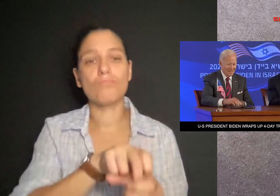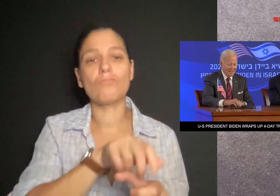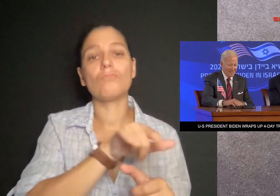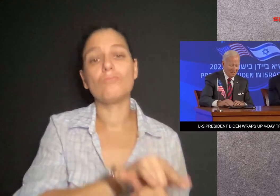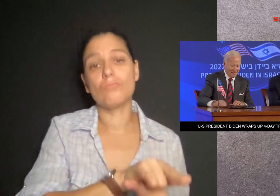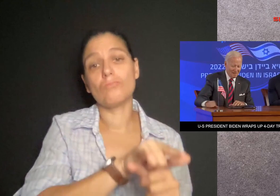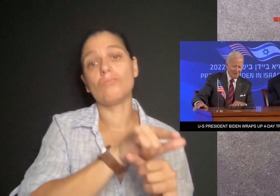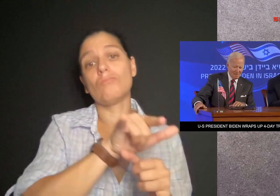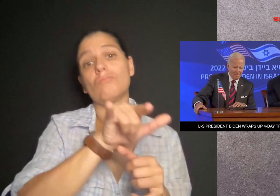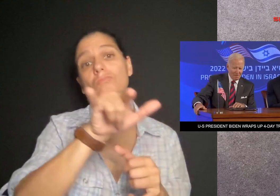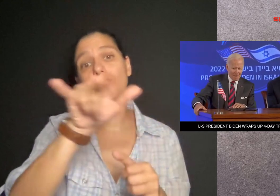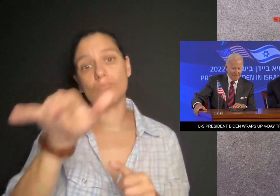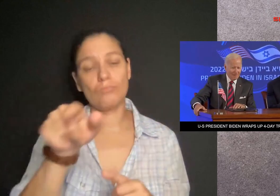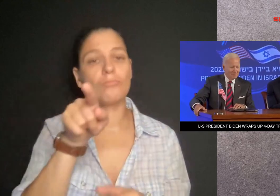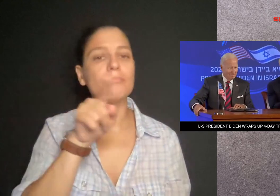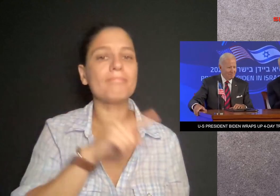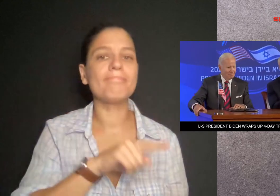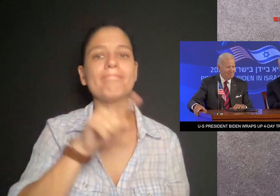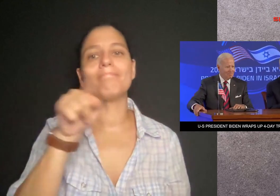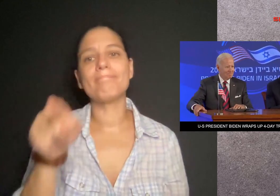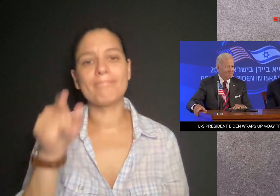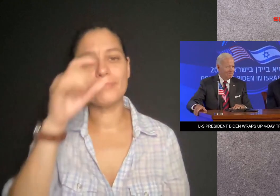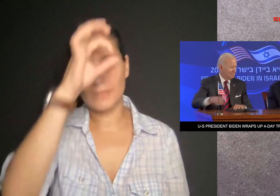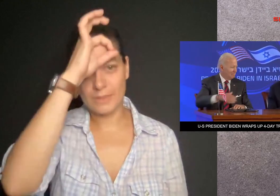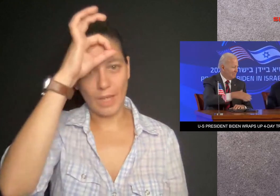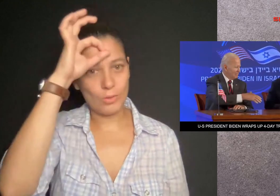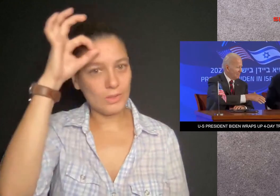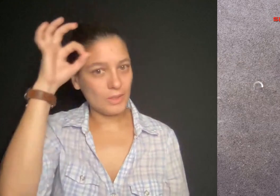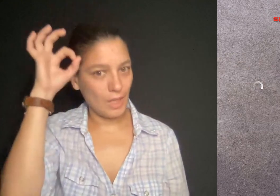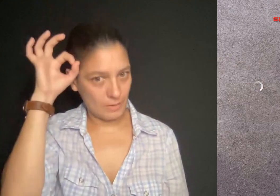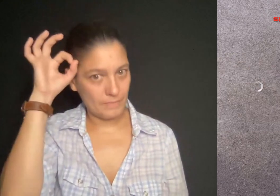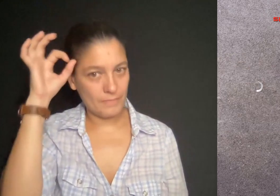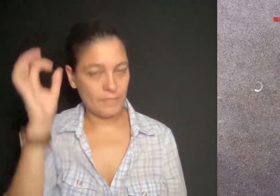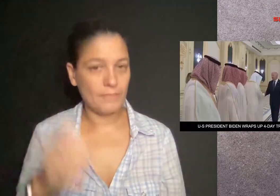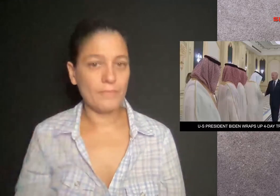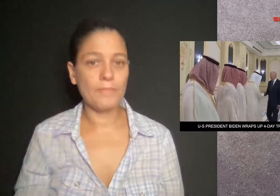network. He then boarded a flight to Saudi Arabia.